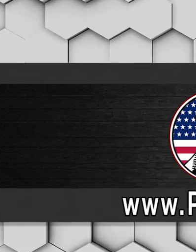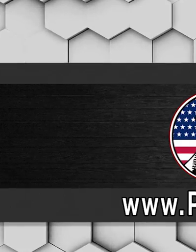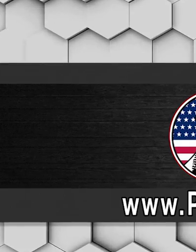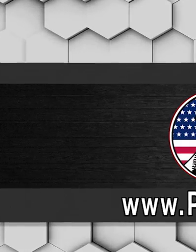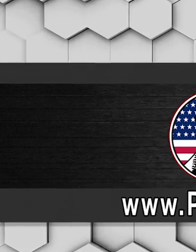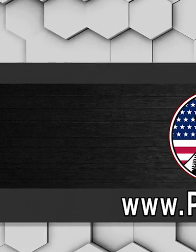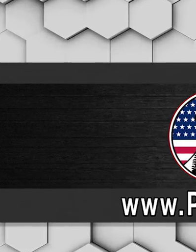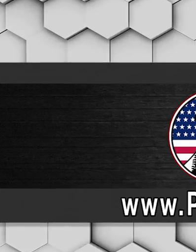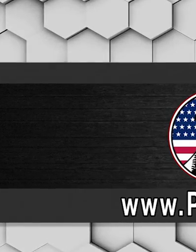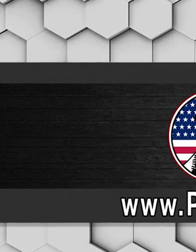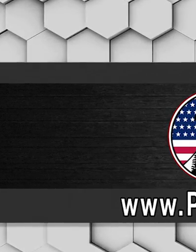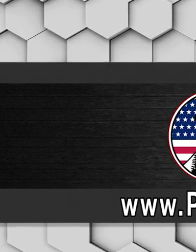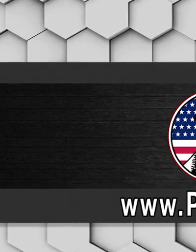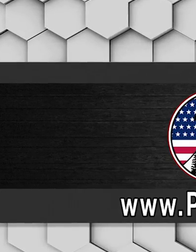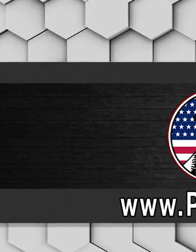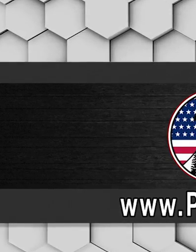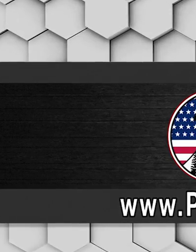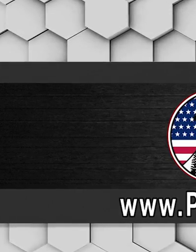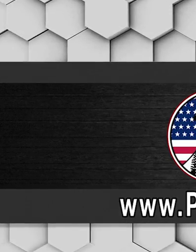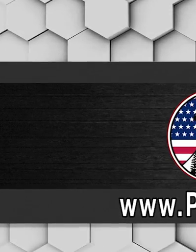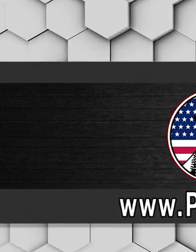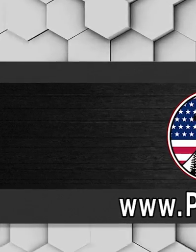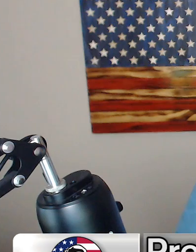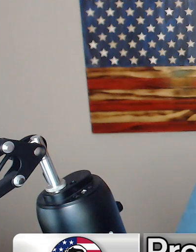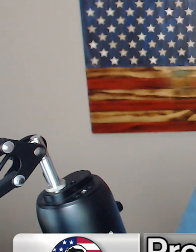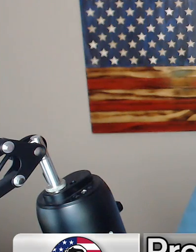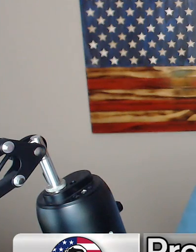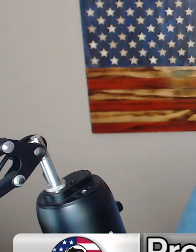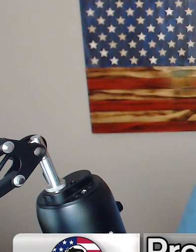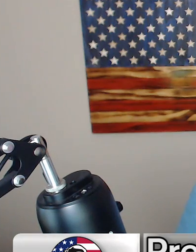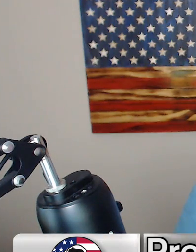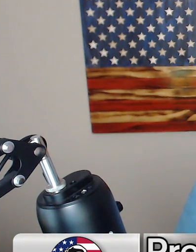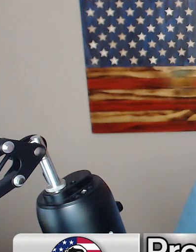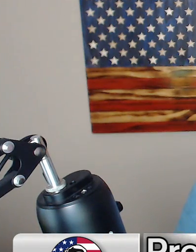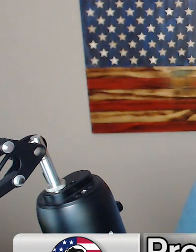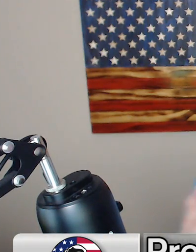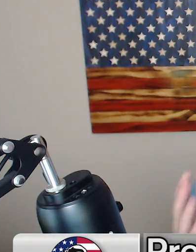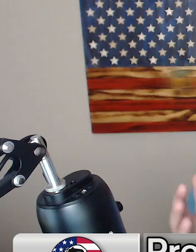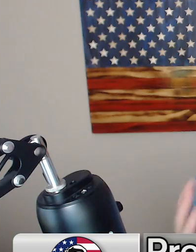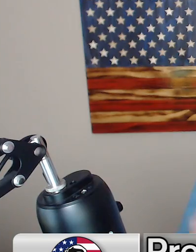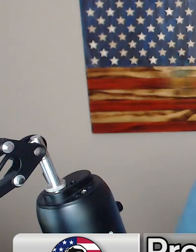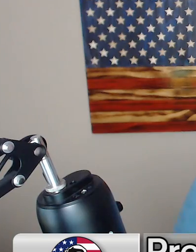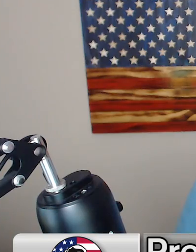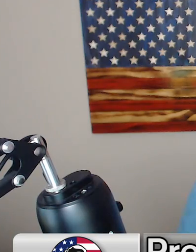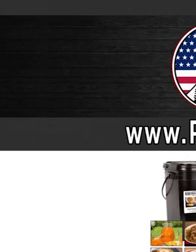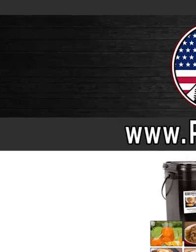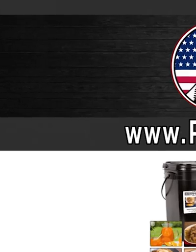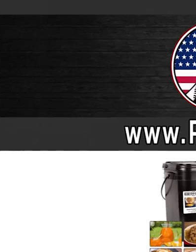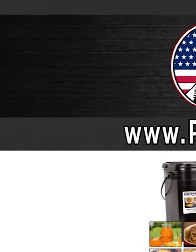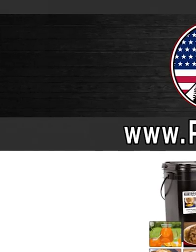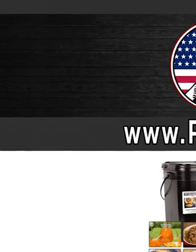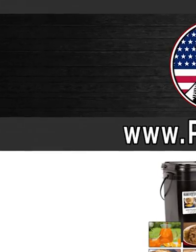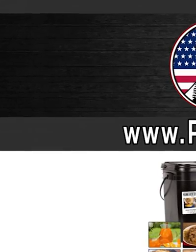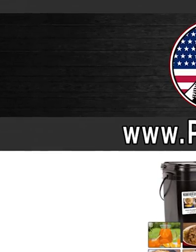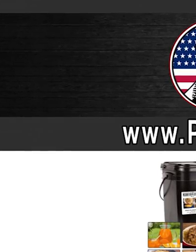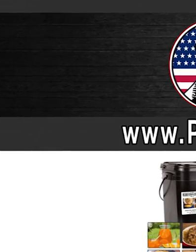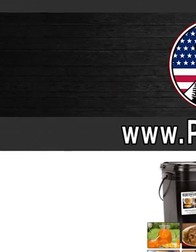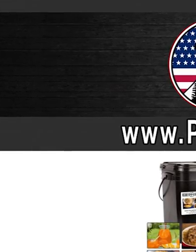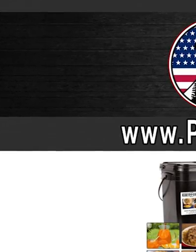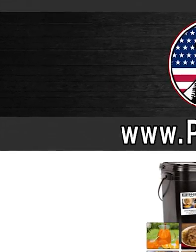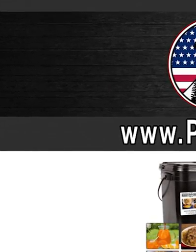life-saving four-week supply of food is too good to pass up. The second half of 2020 is going to be wild. So go to www